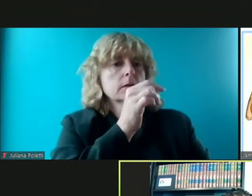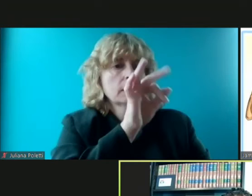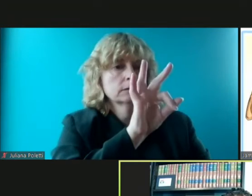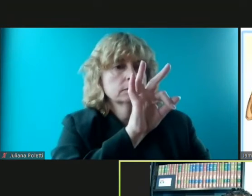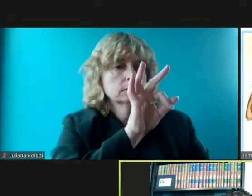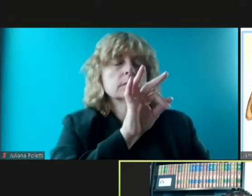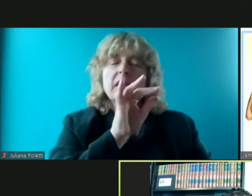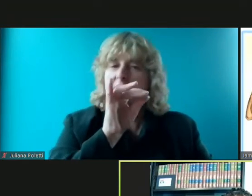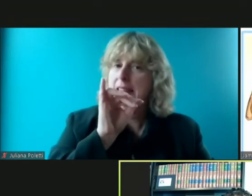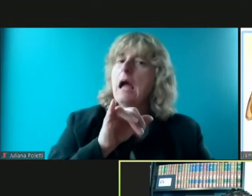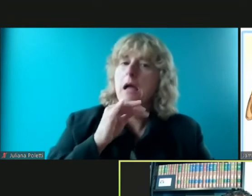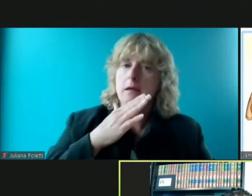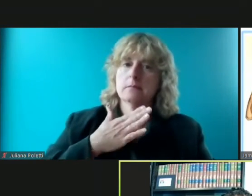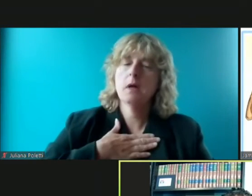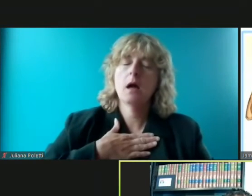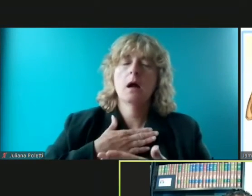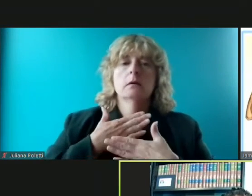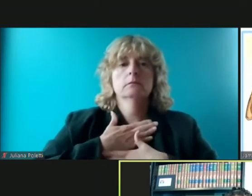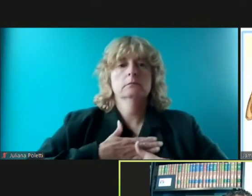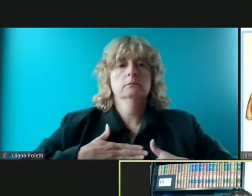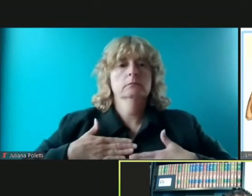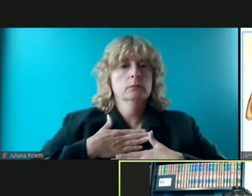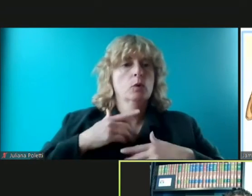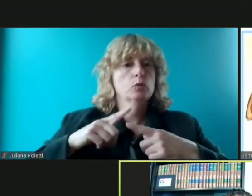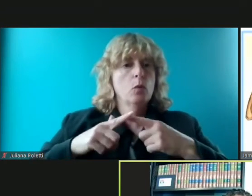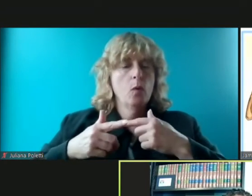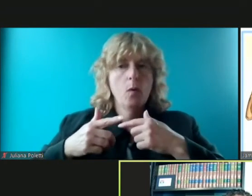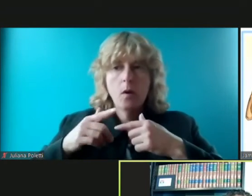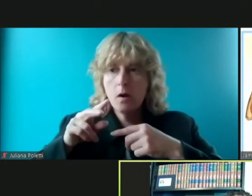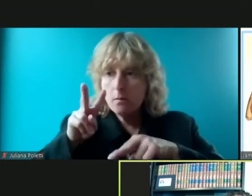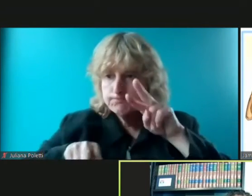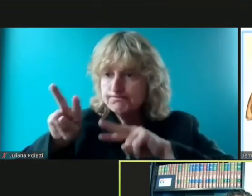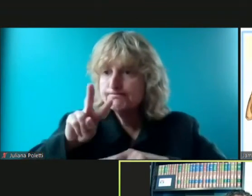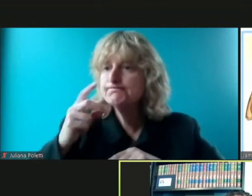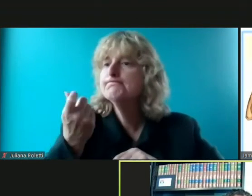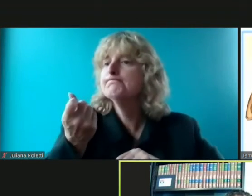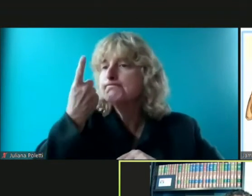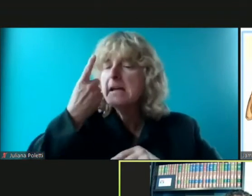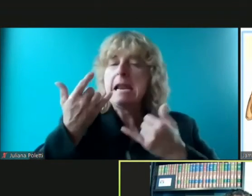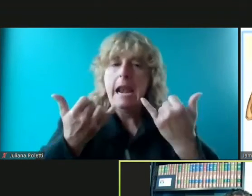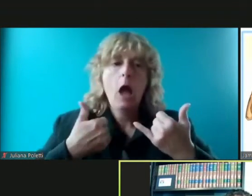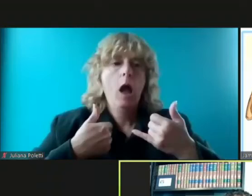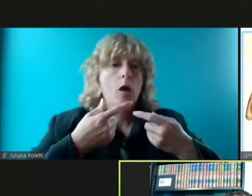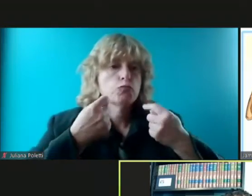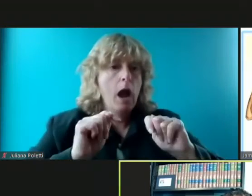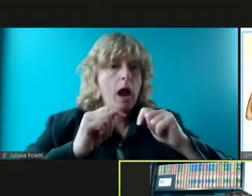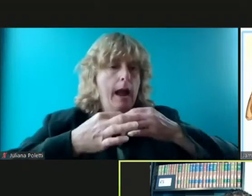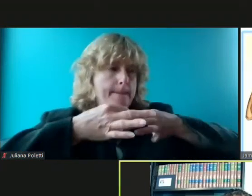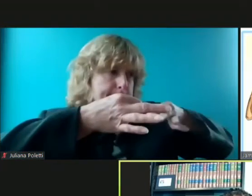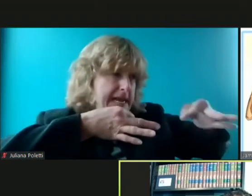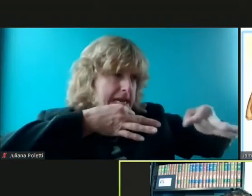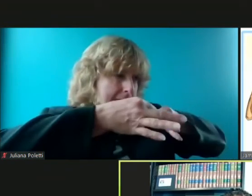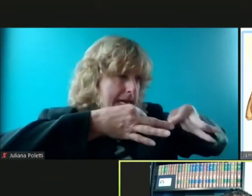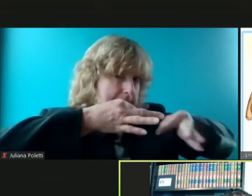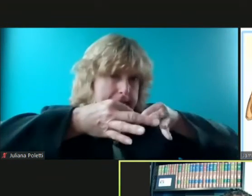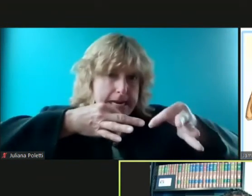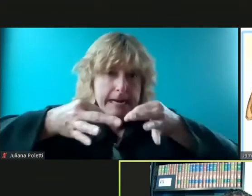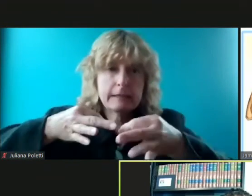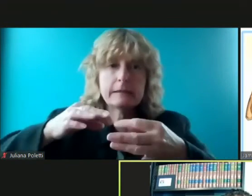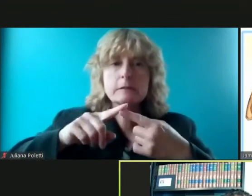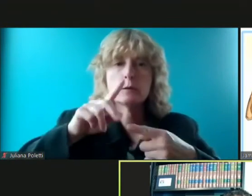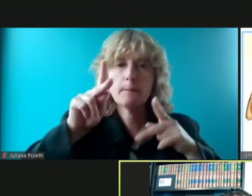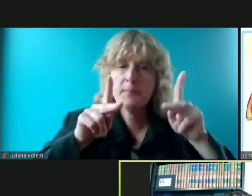my um privilege to help explain that to people and help people understand why the vaccine is a much